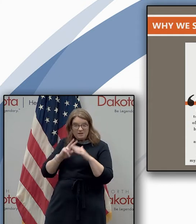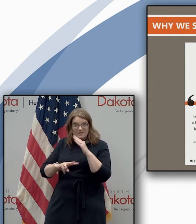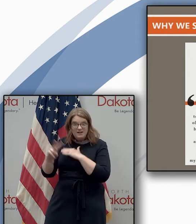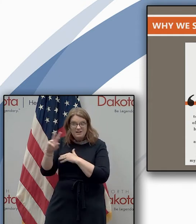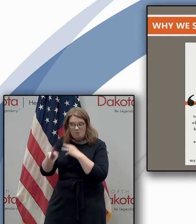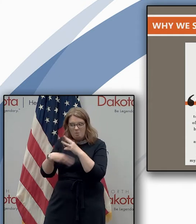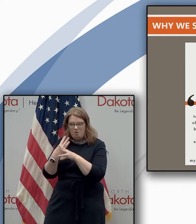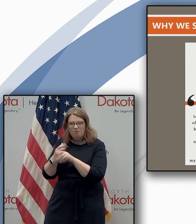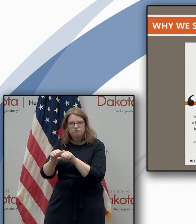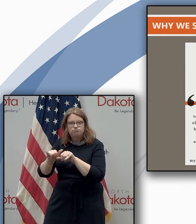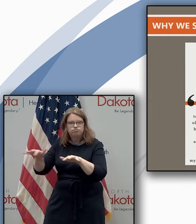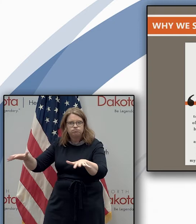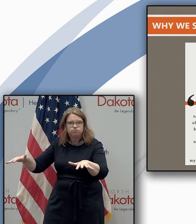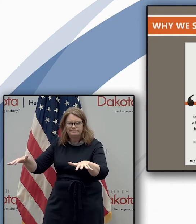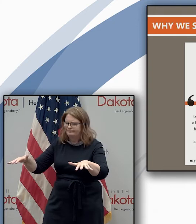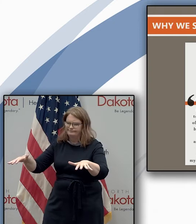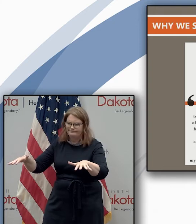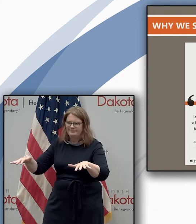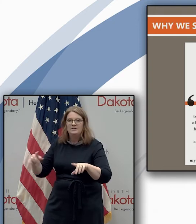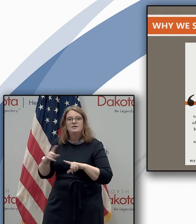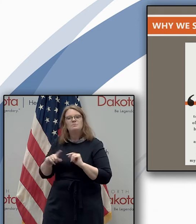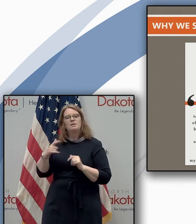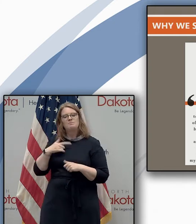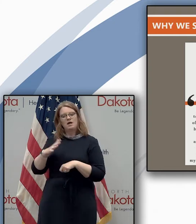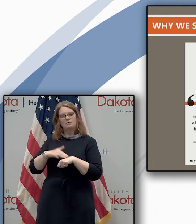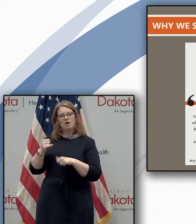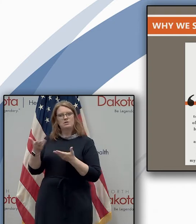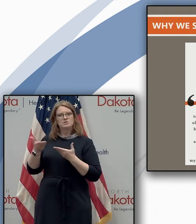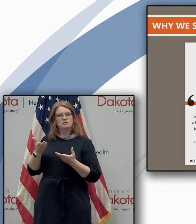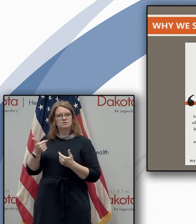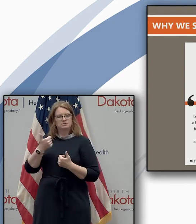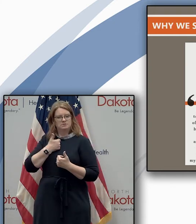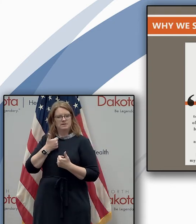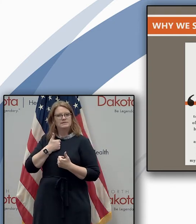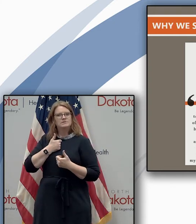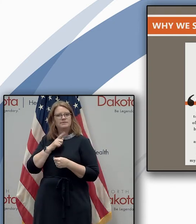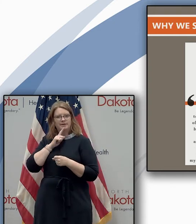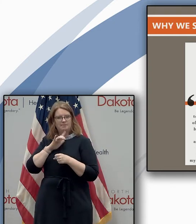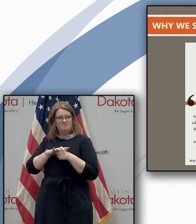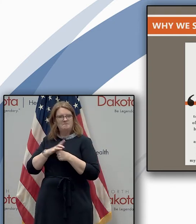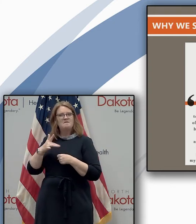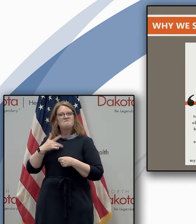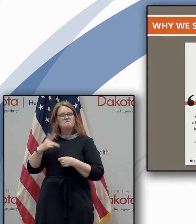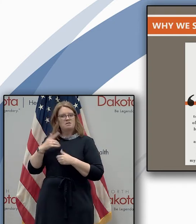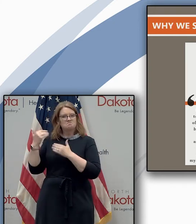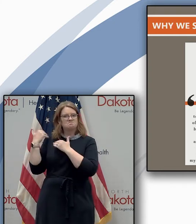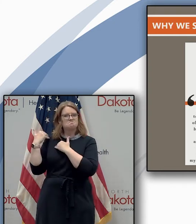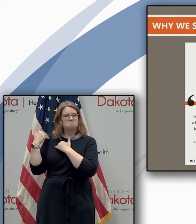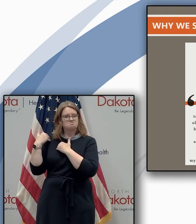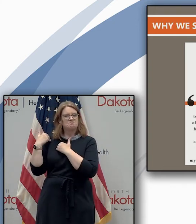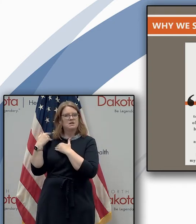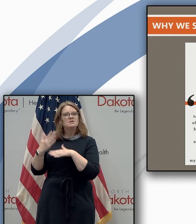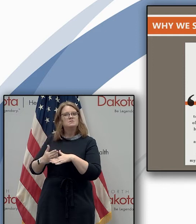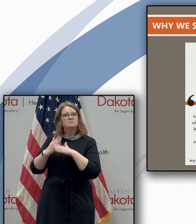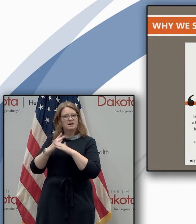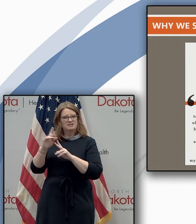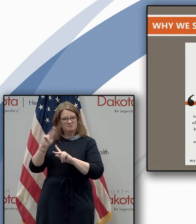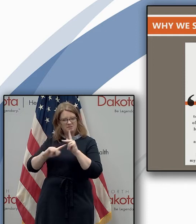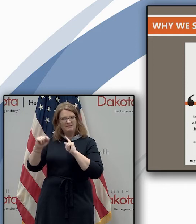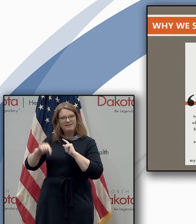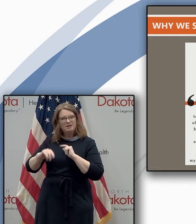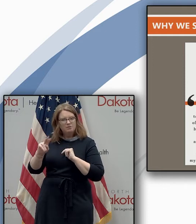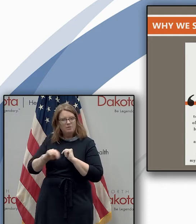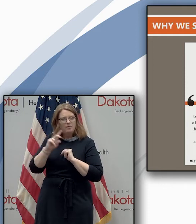worldwide pandemic but my call to serve came from a personal commitment and sense of duty to help protect the people of north dakota